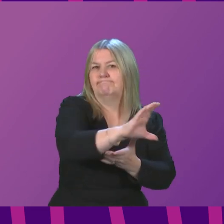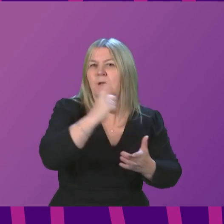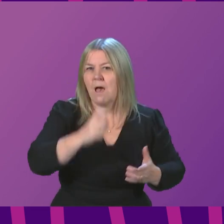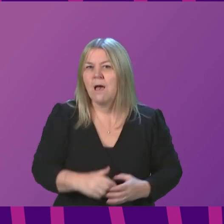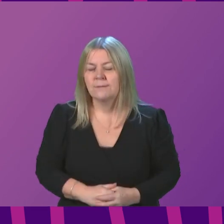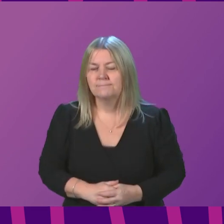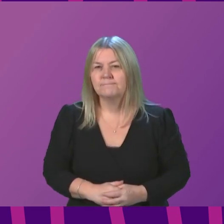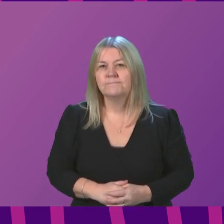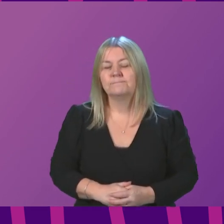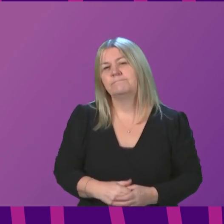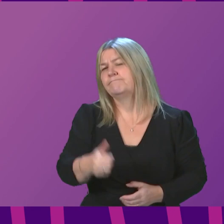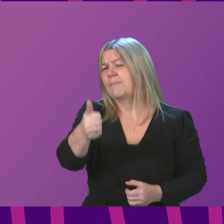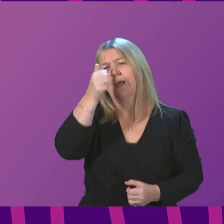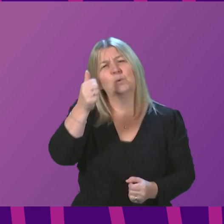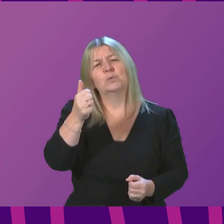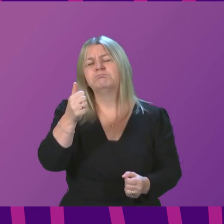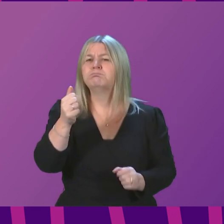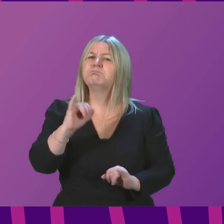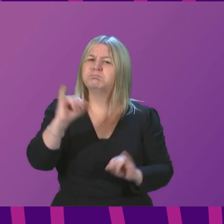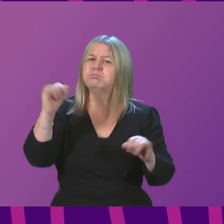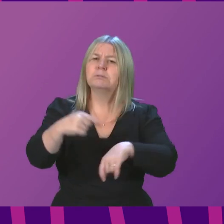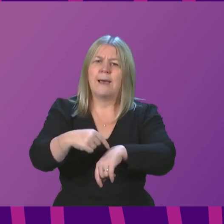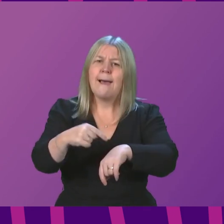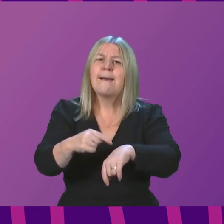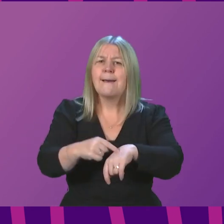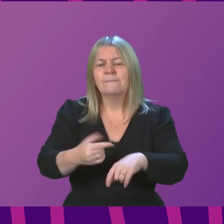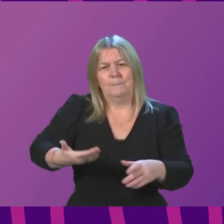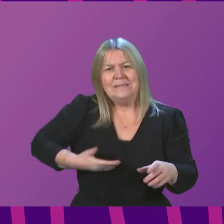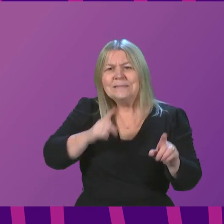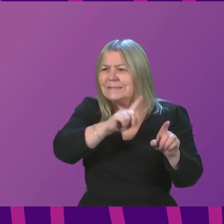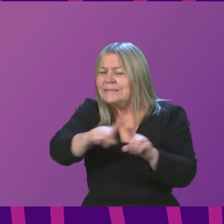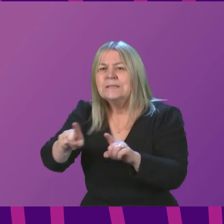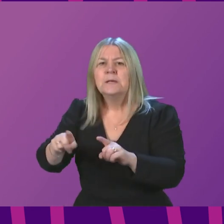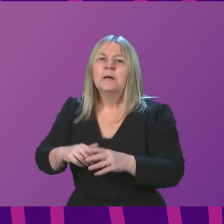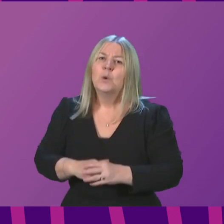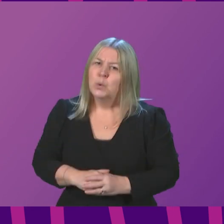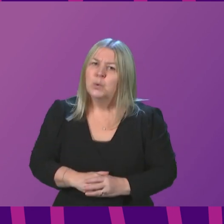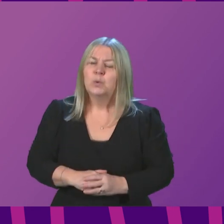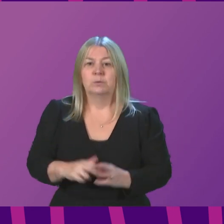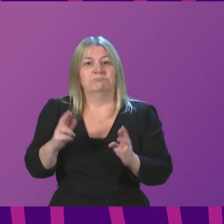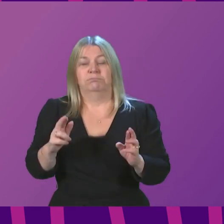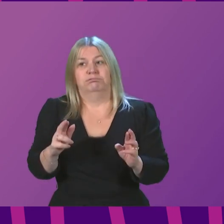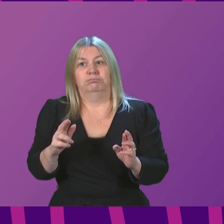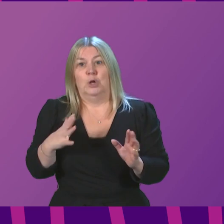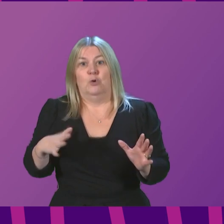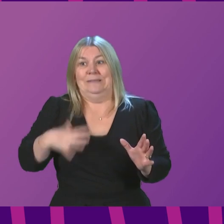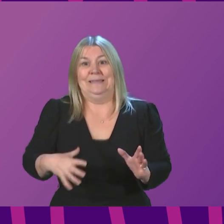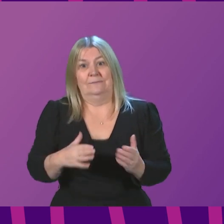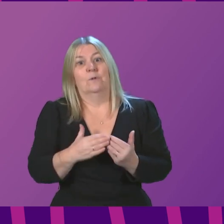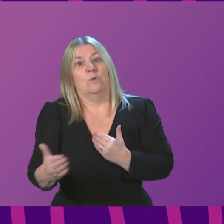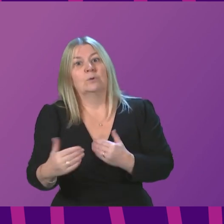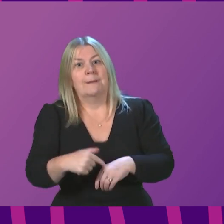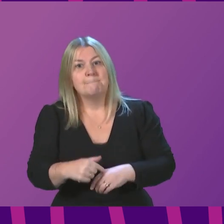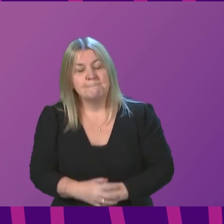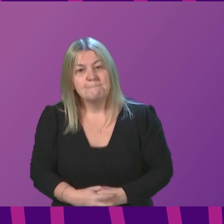difficult all of this is for business, and I really wish it was not necessary, and I hope it is not necessary for long. There